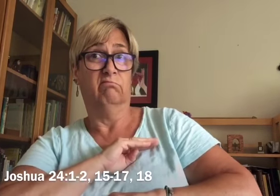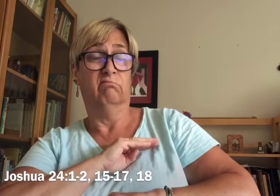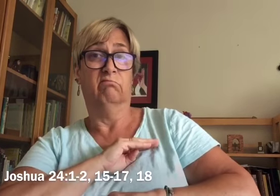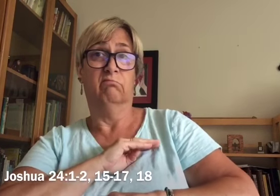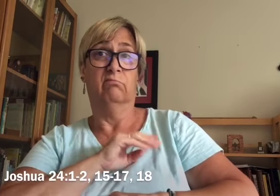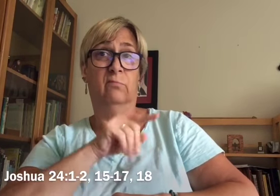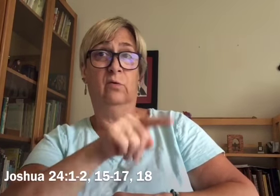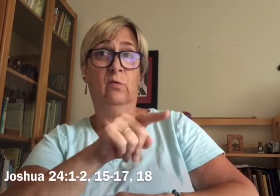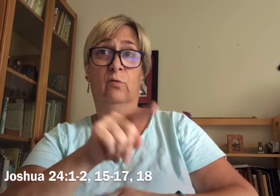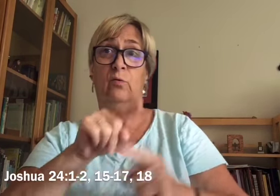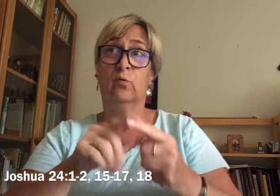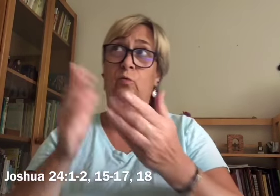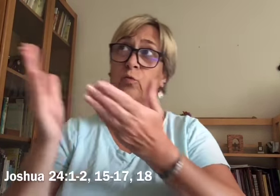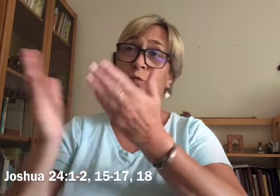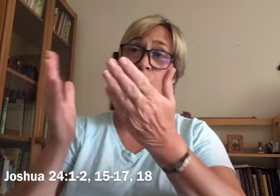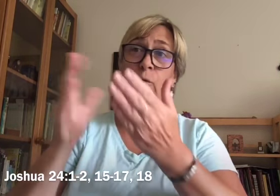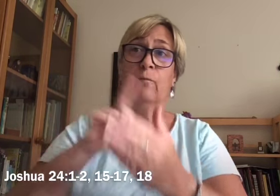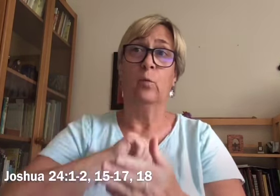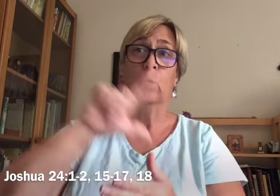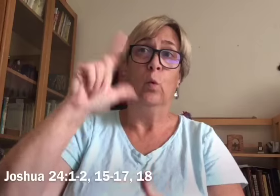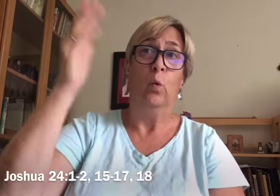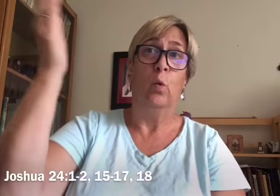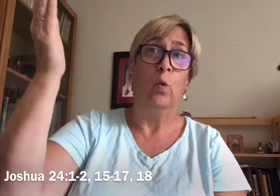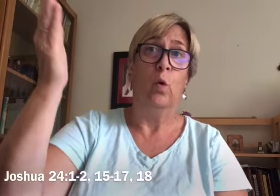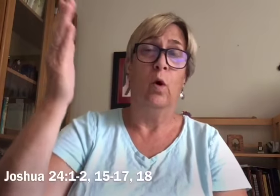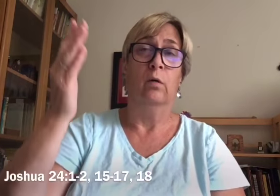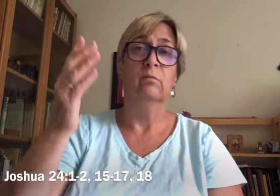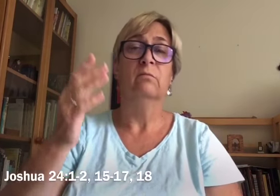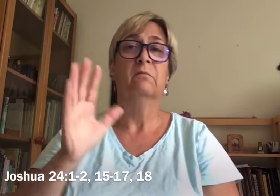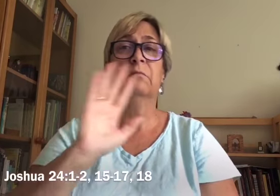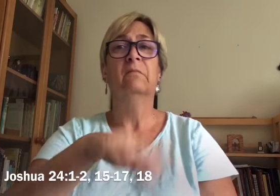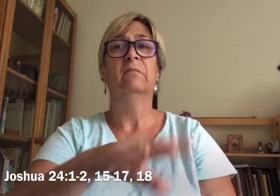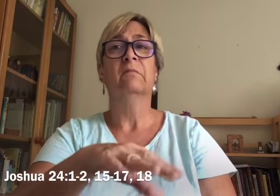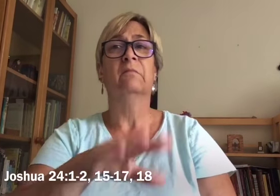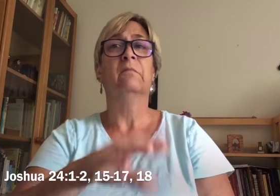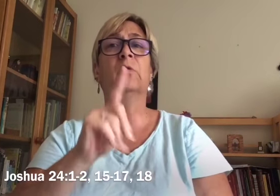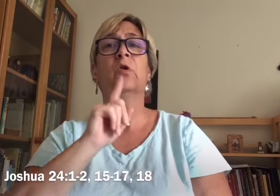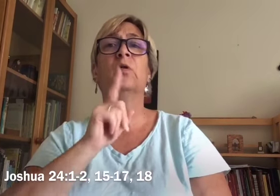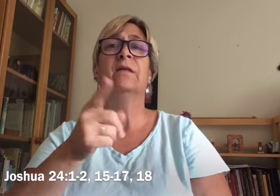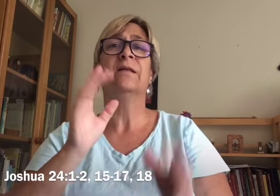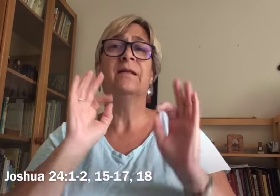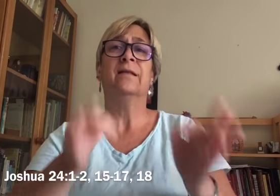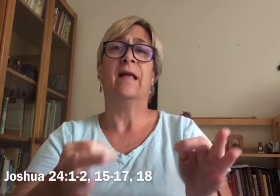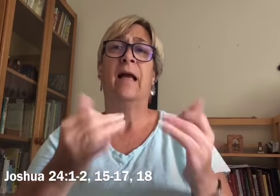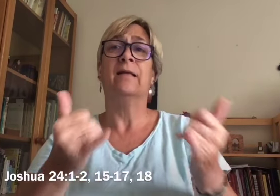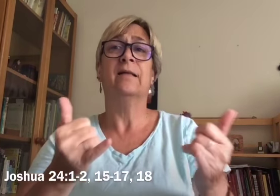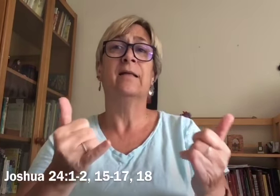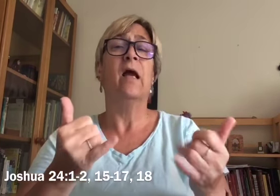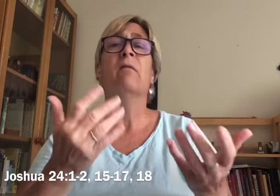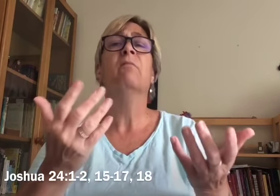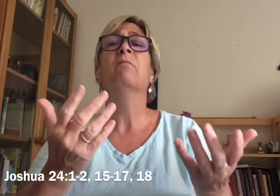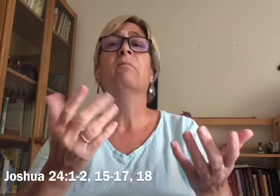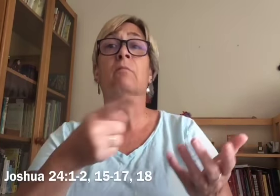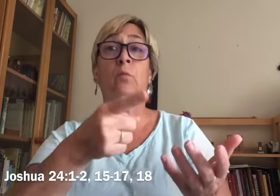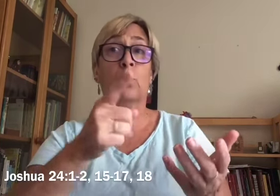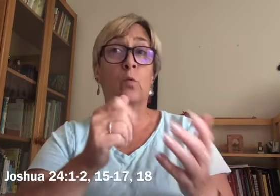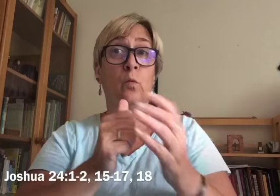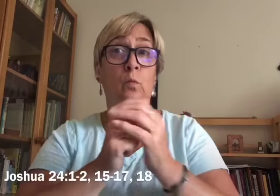If it does not please you to serve the Lord, decide today